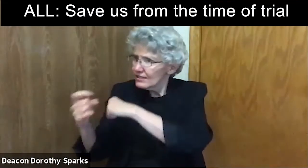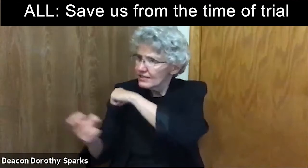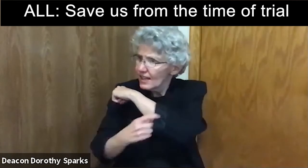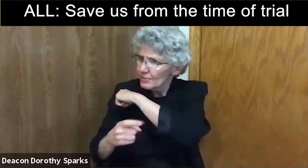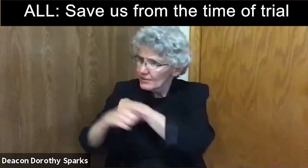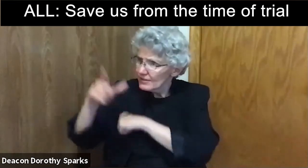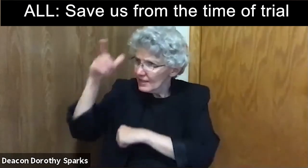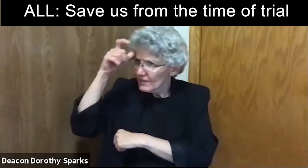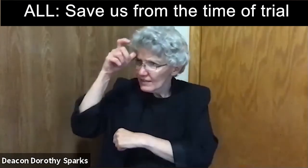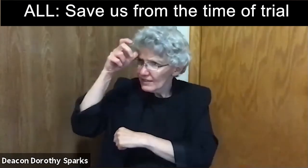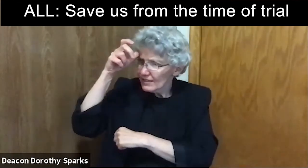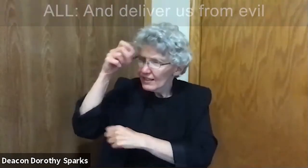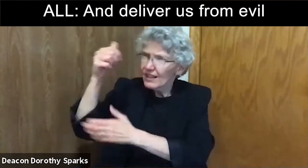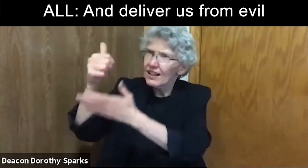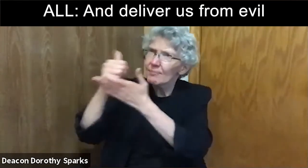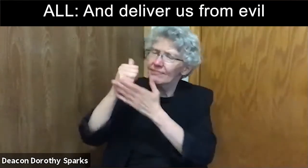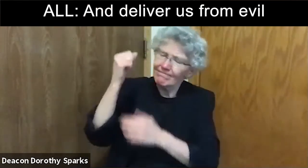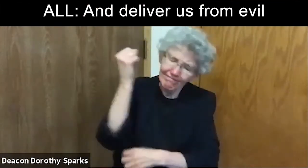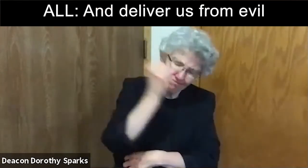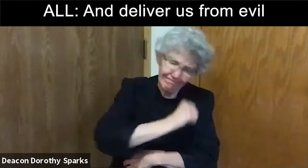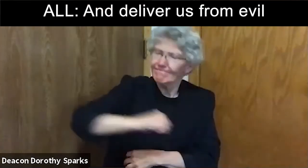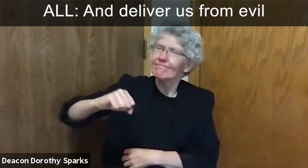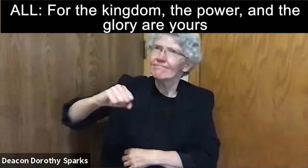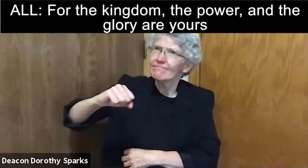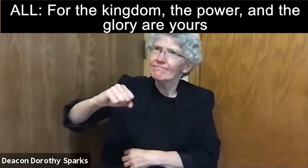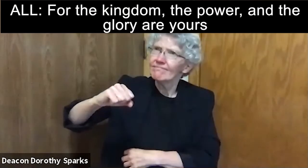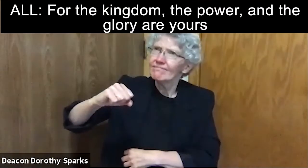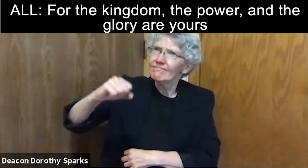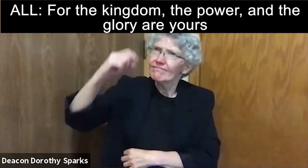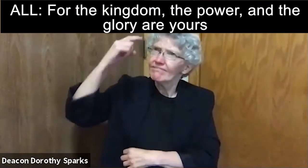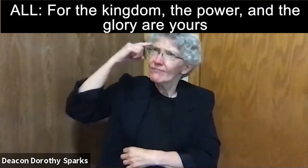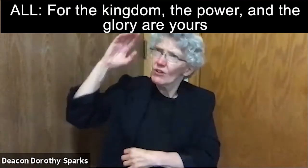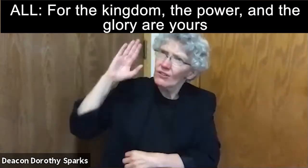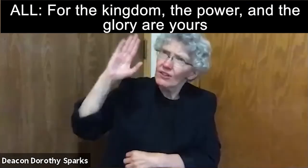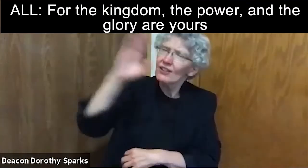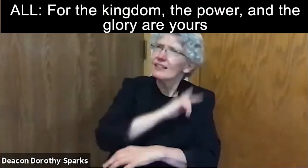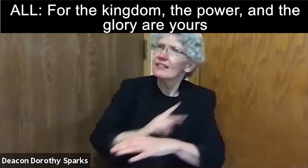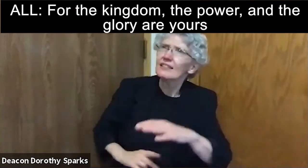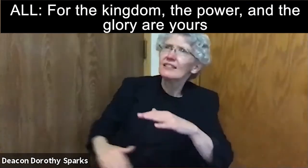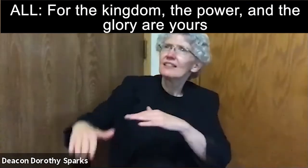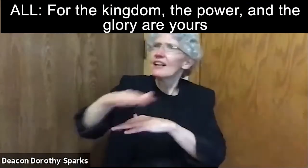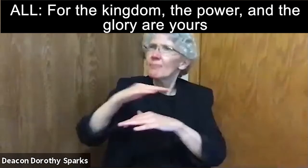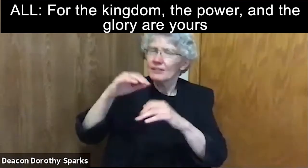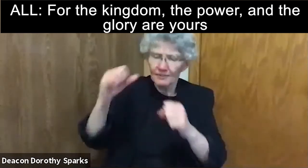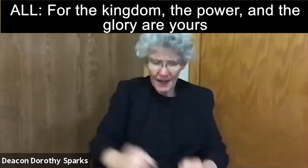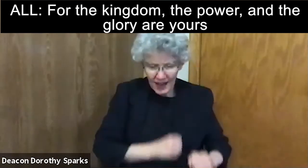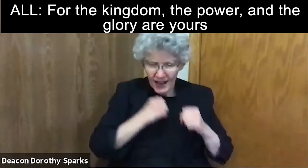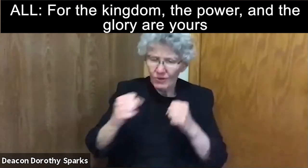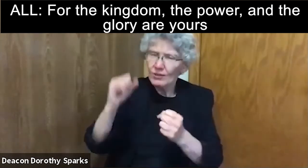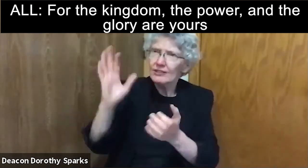save us from the time of trial and deliver us from evil for the kingdom the power and